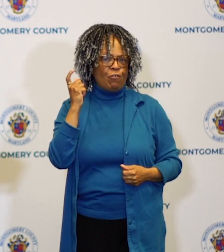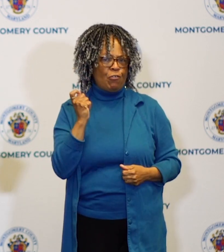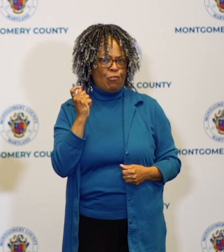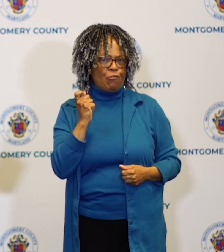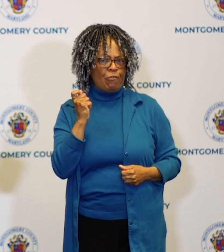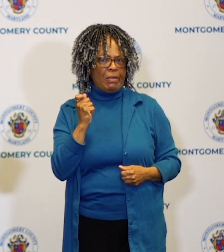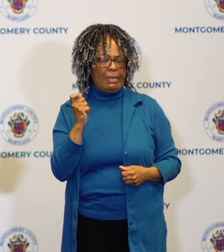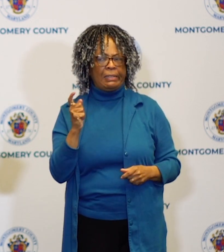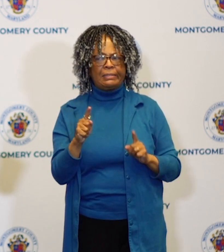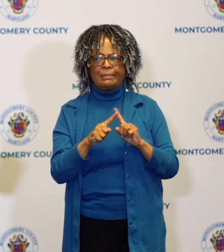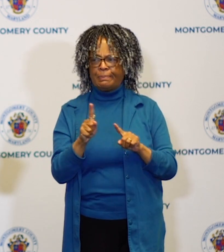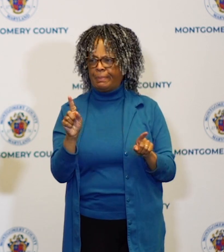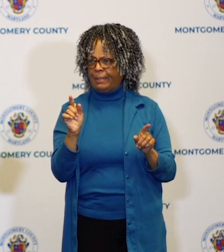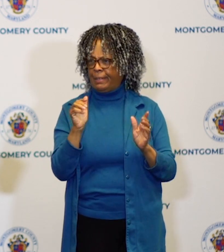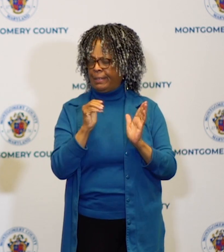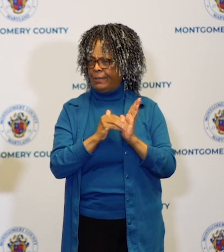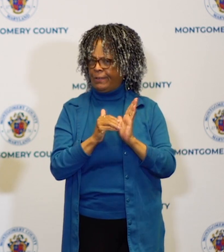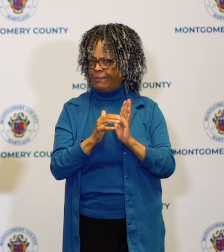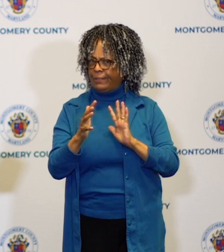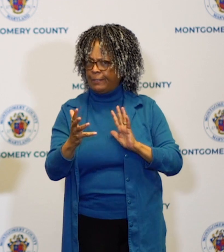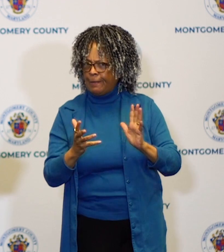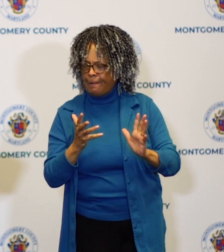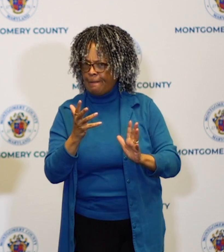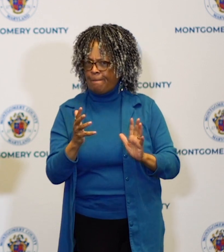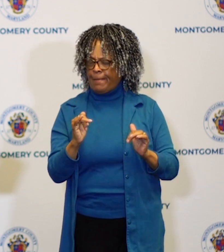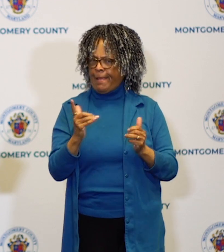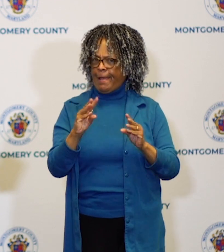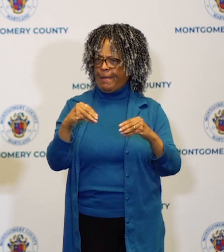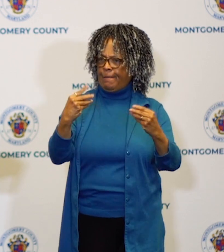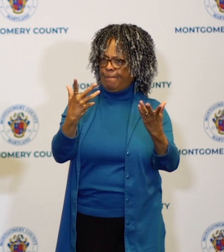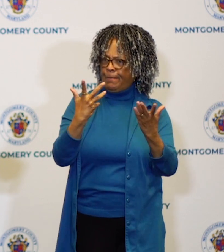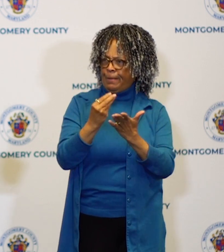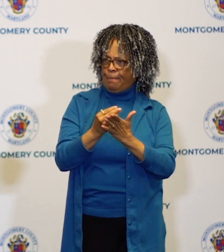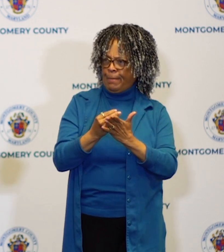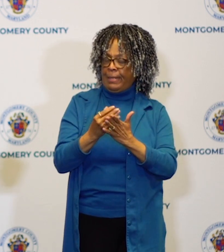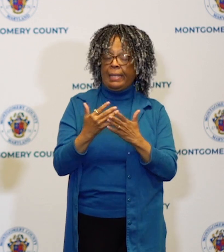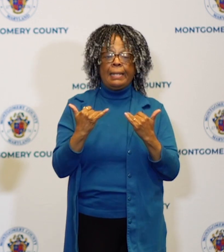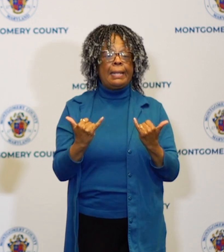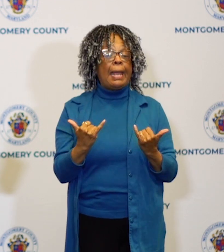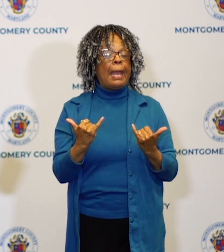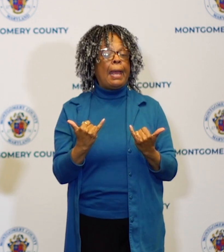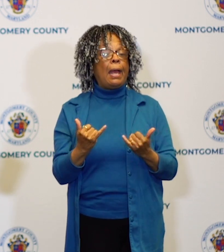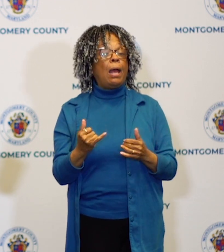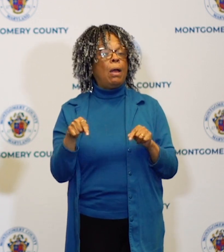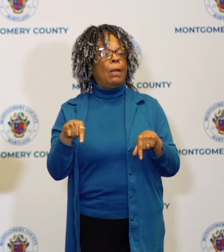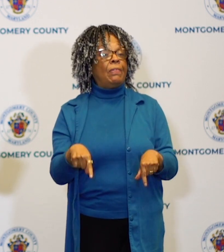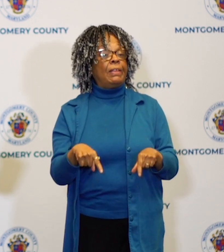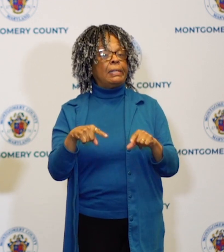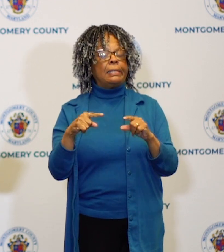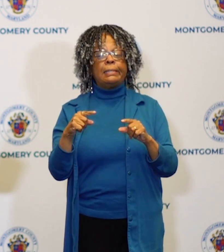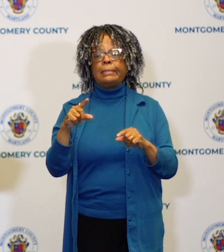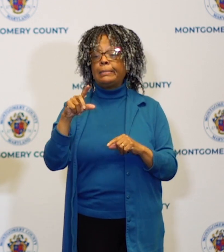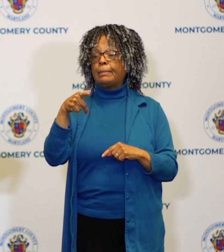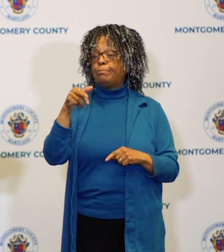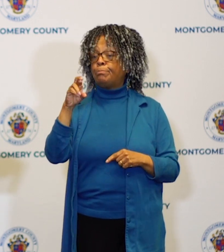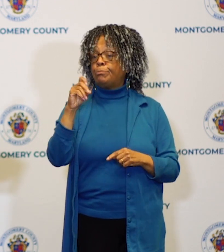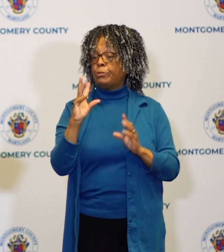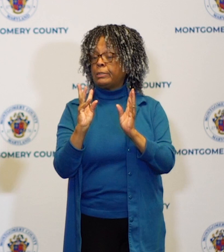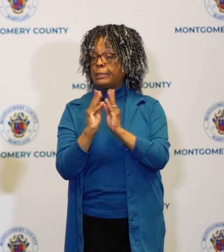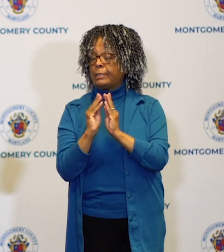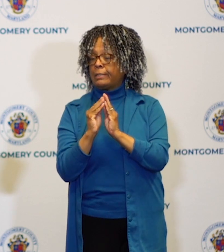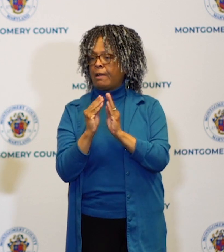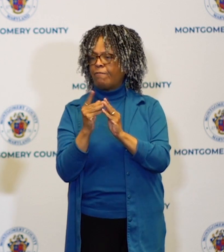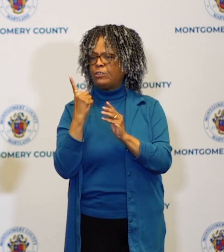for every time we hand out grant money. We're doing a press conference not to announce just the money but to kind of highlight